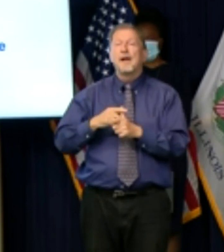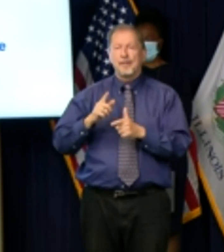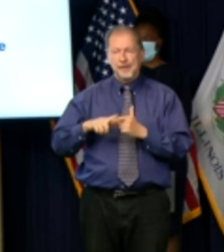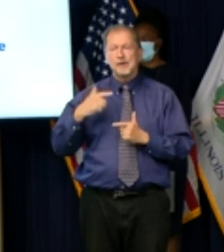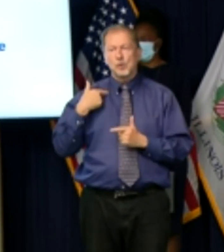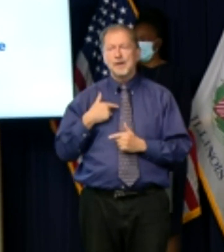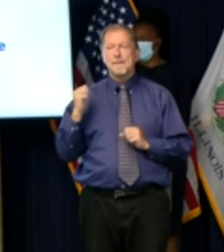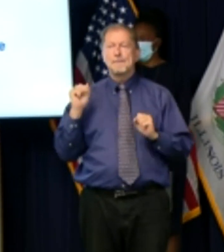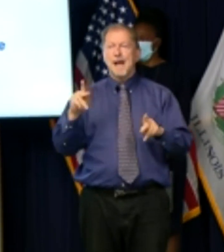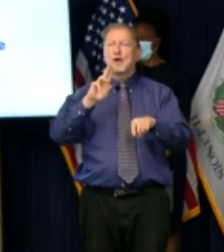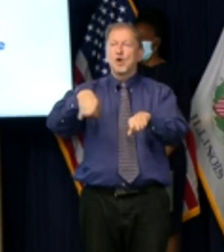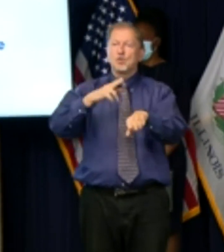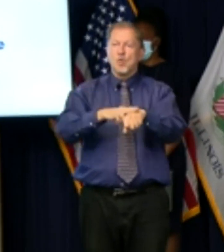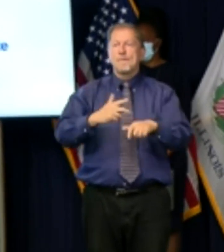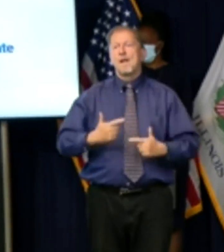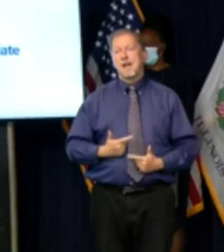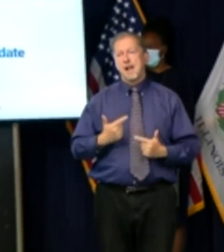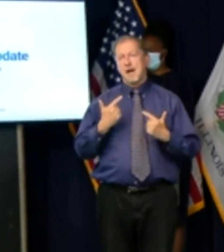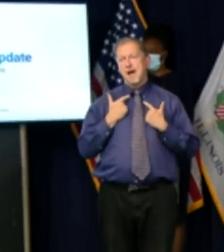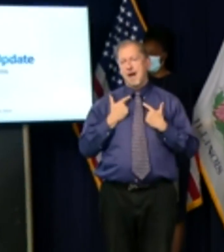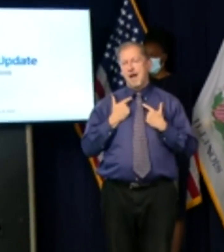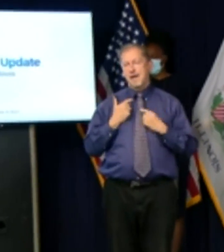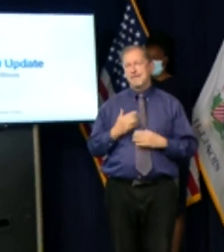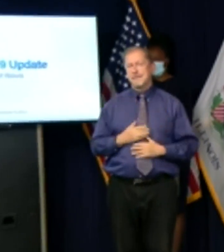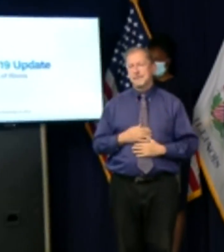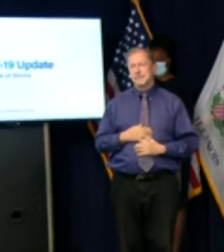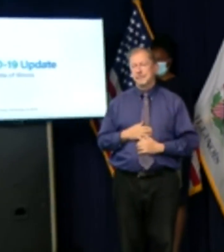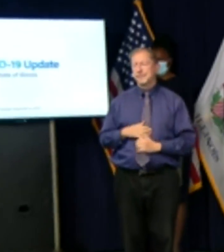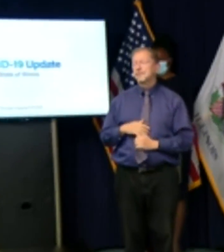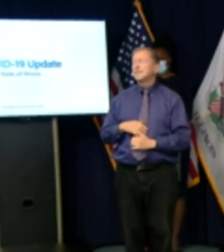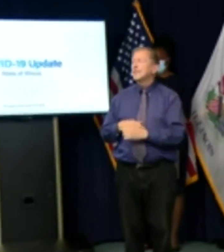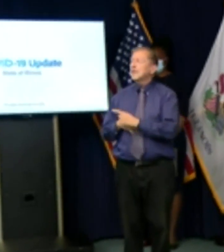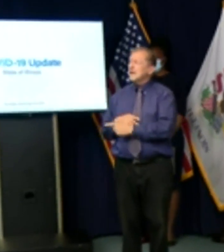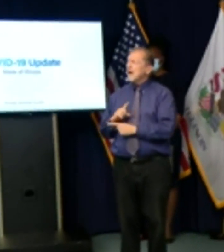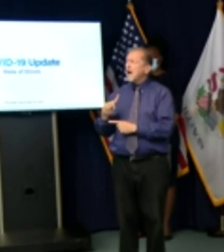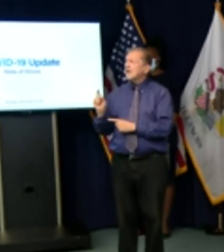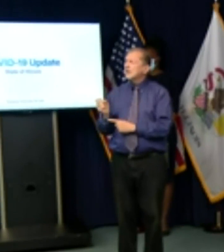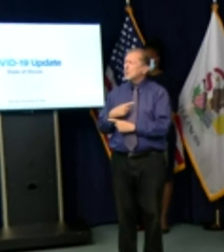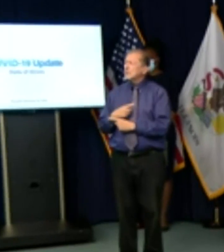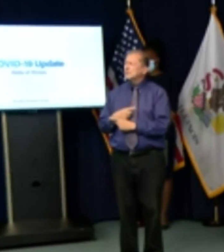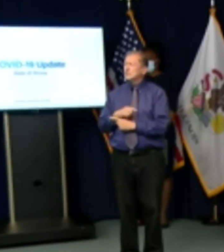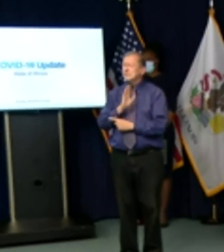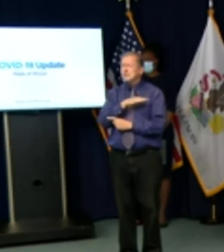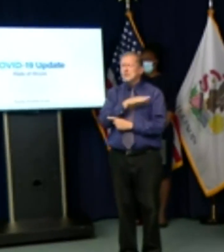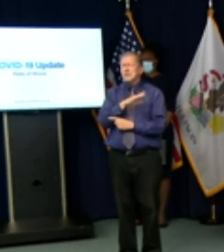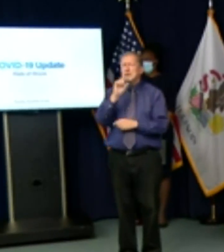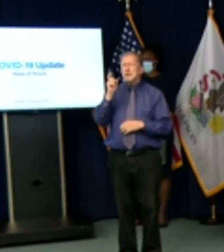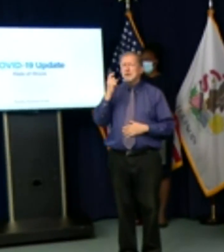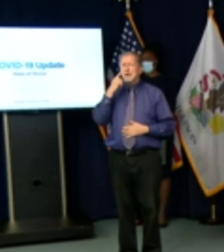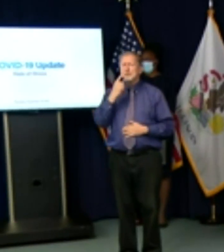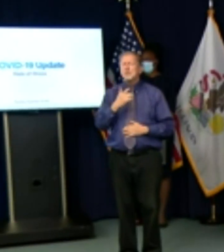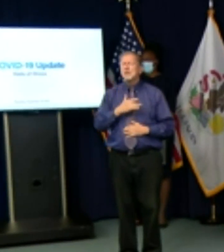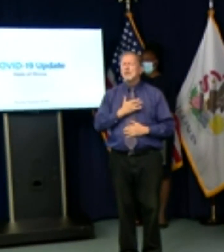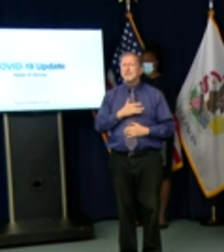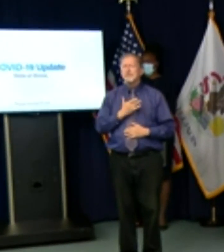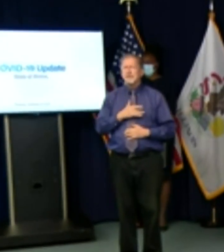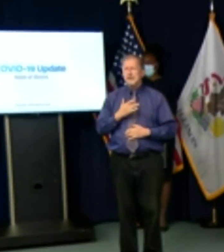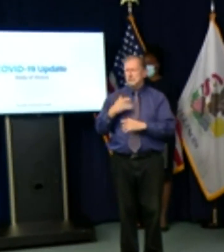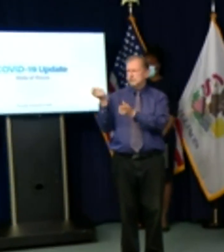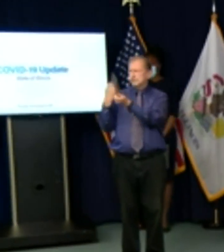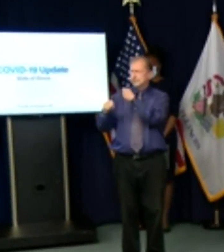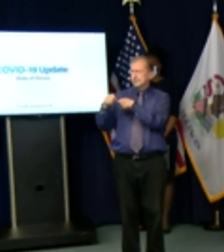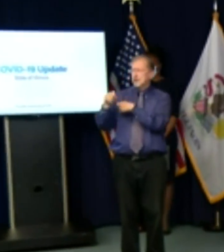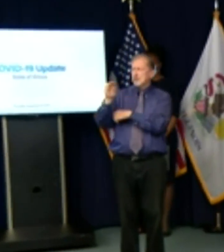you all right thanks guys mike militich from quincy media governor who do you feel is the most fit to replace